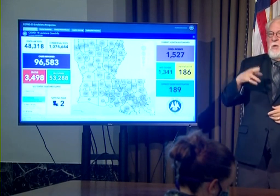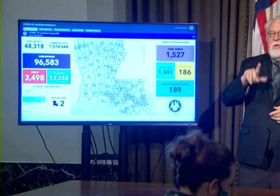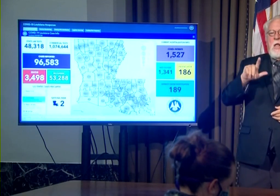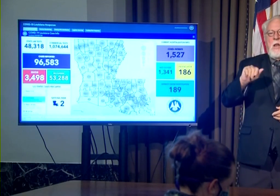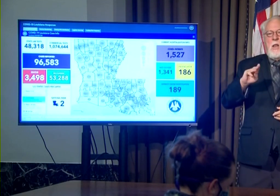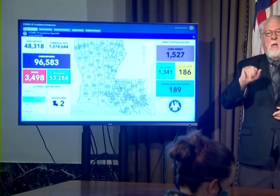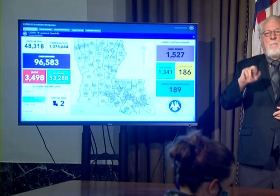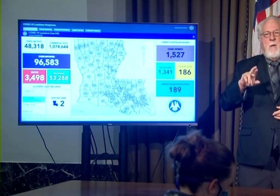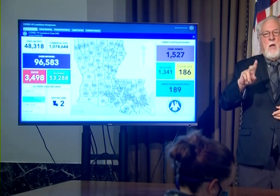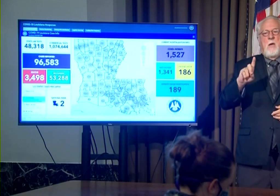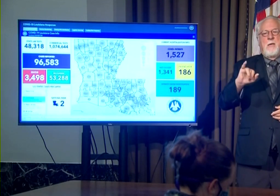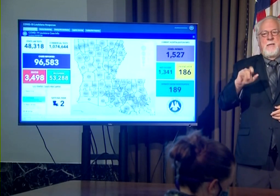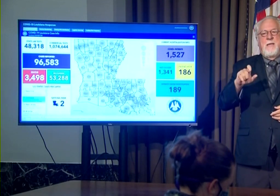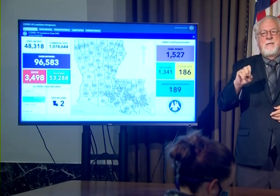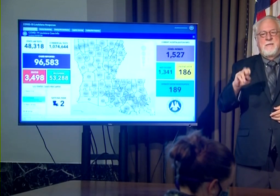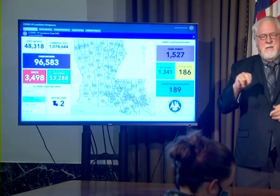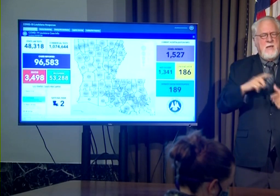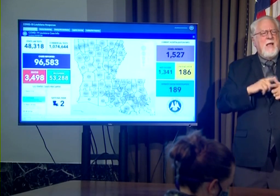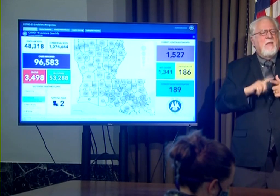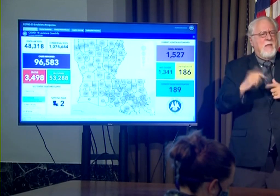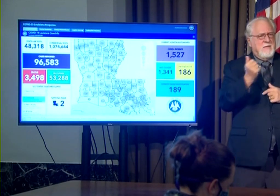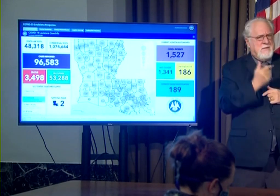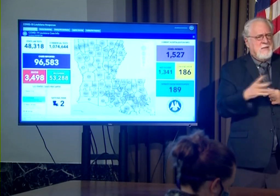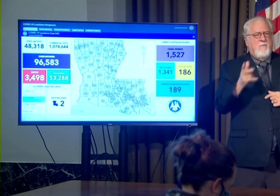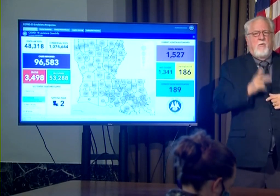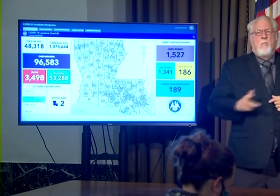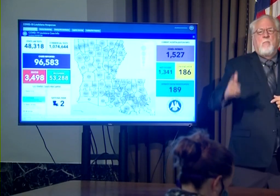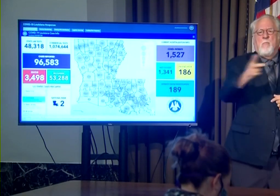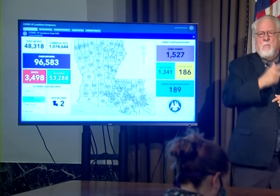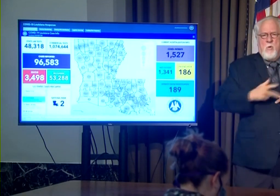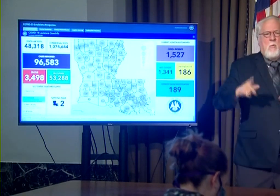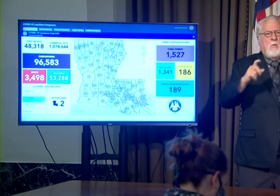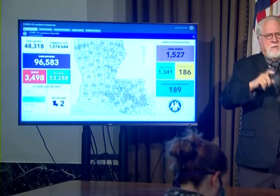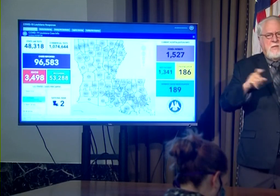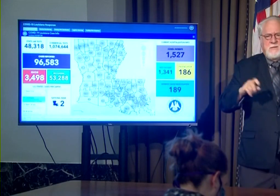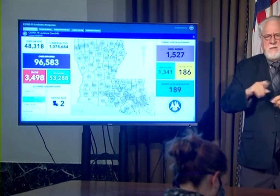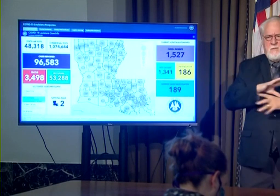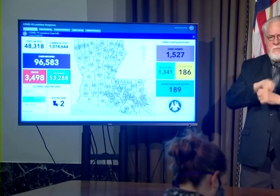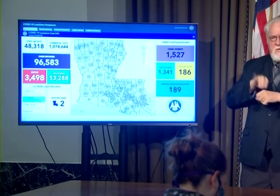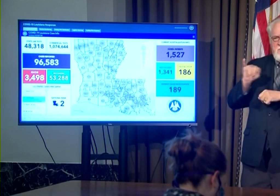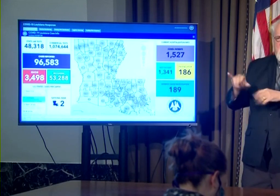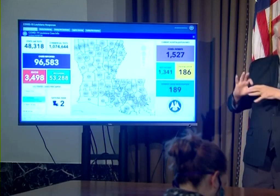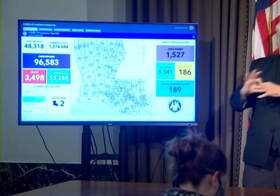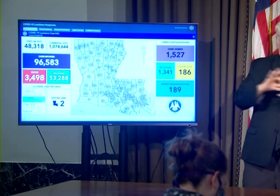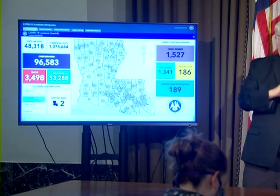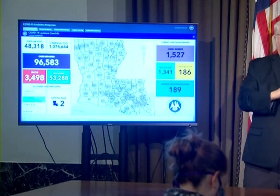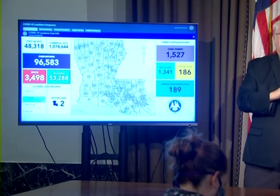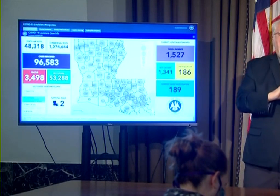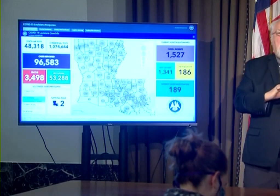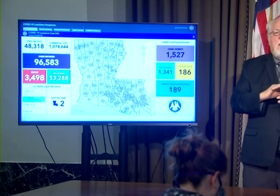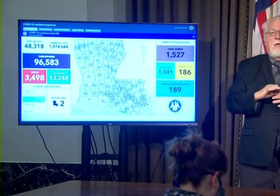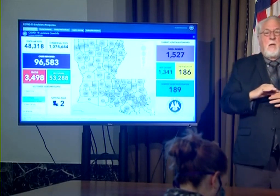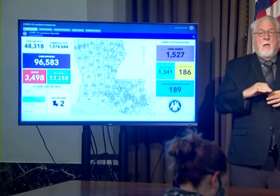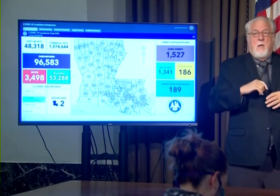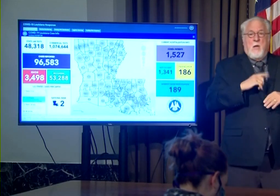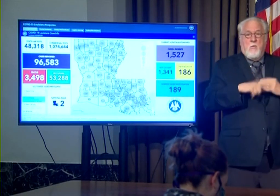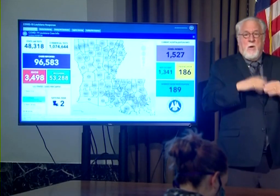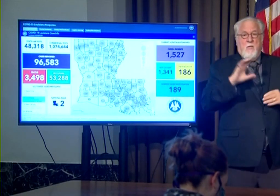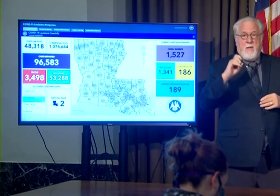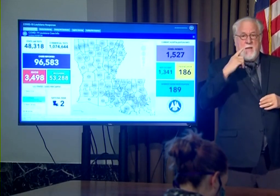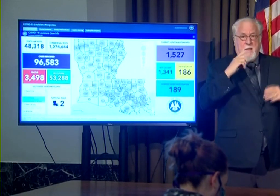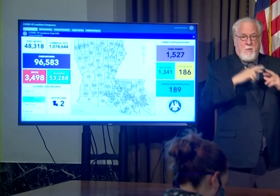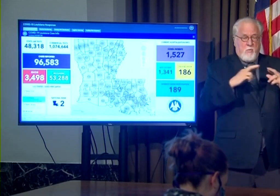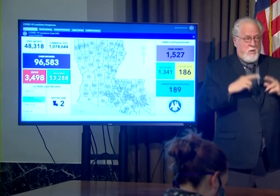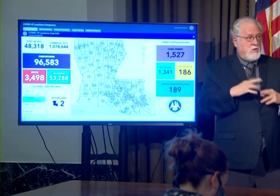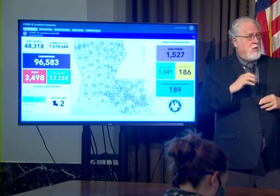Dixon there are also a number of mobile testing sites that are part of that surge testing effort around the capital region